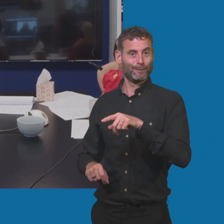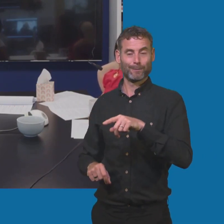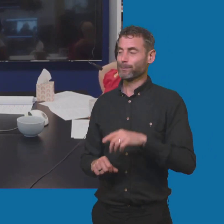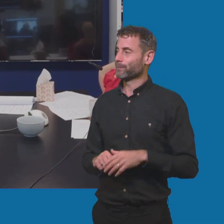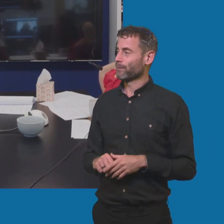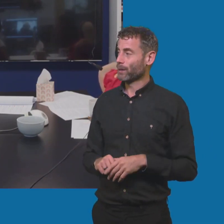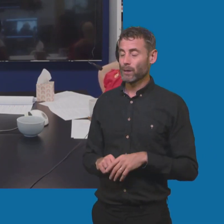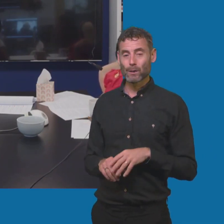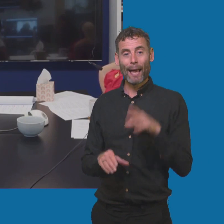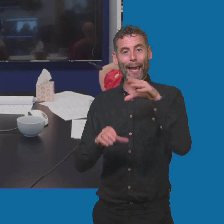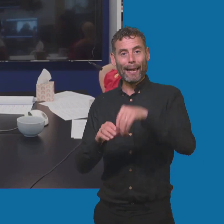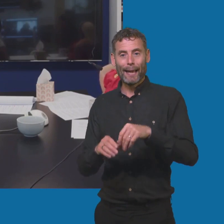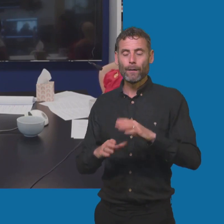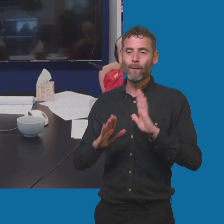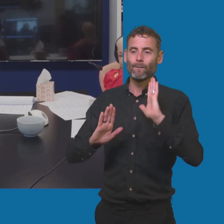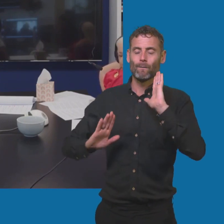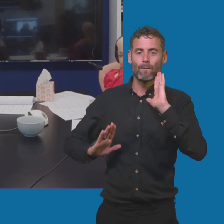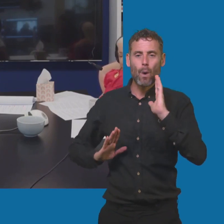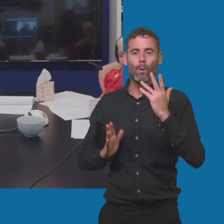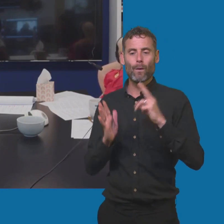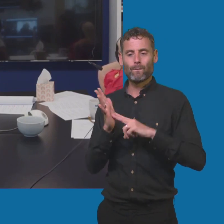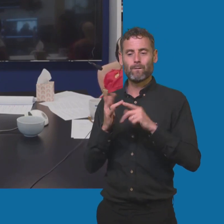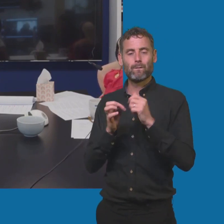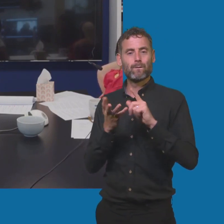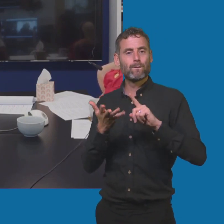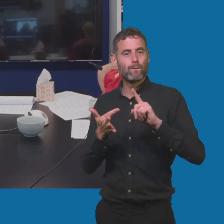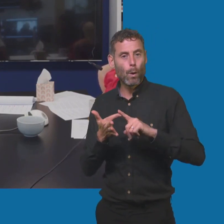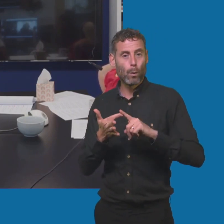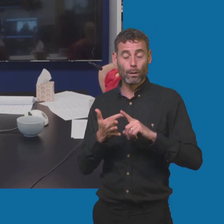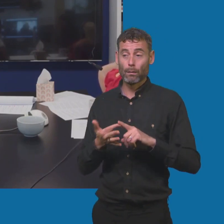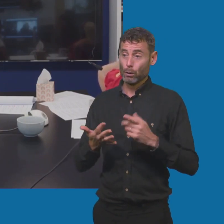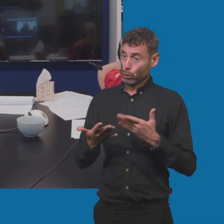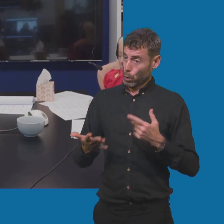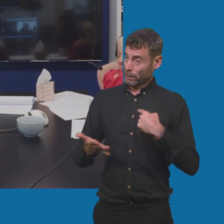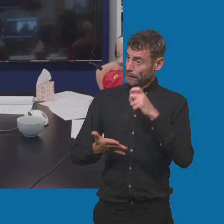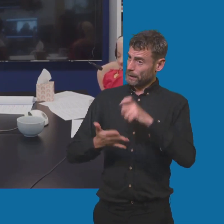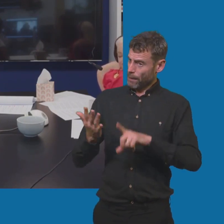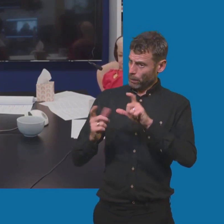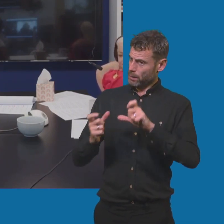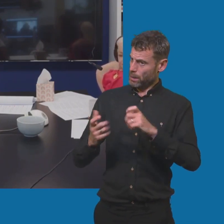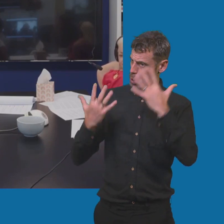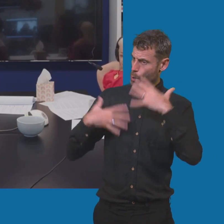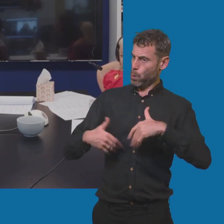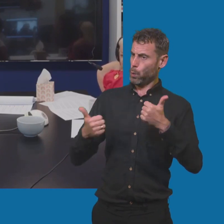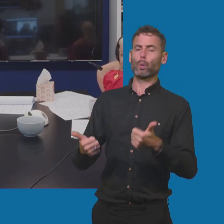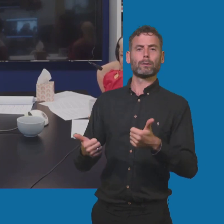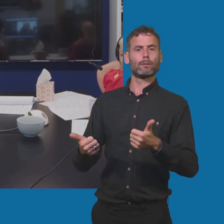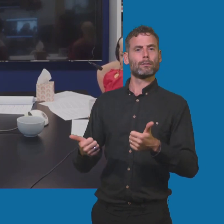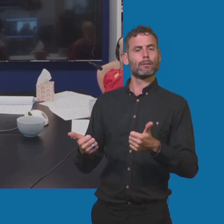and just showing people that yes, we're disabled but we can look good. It's just normalising it.